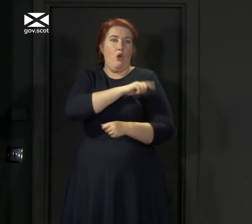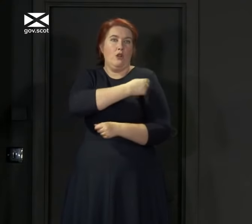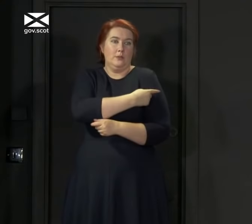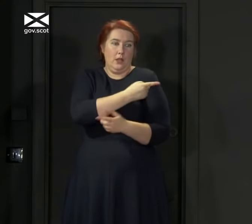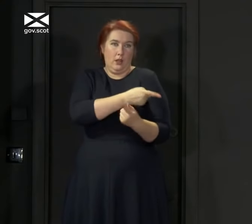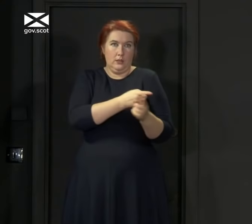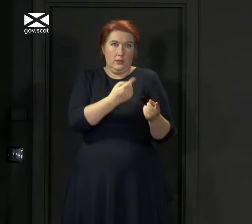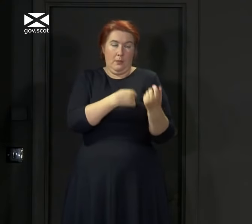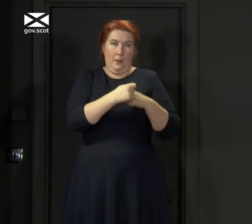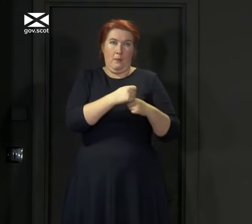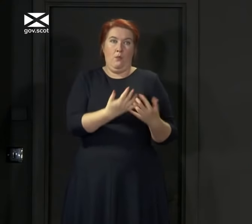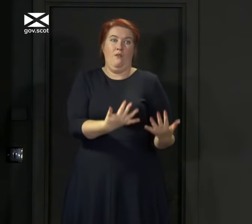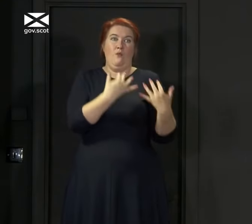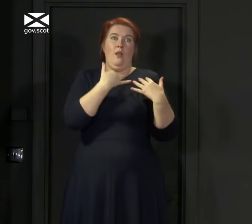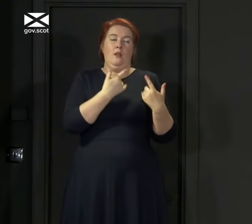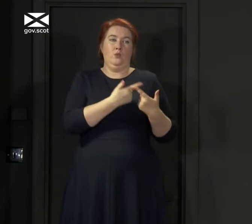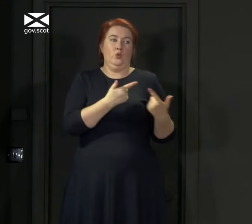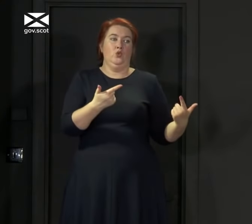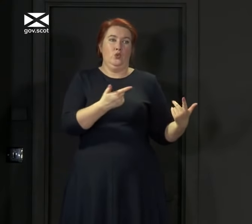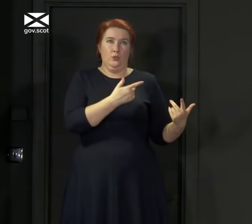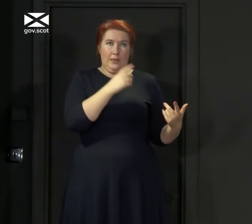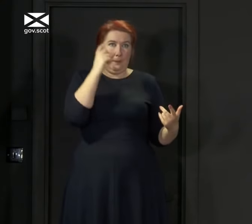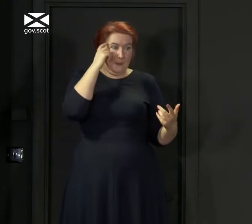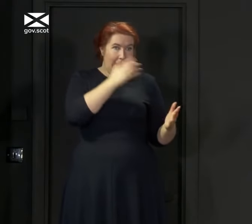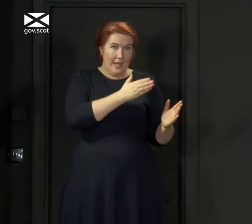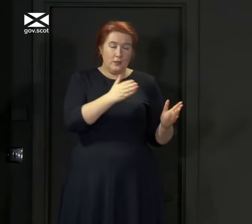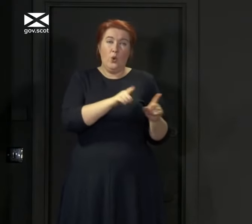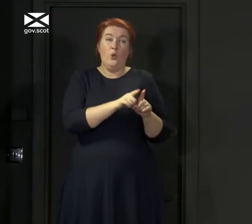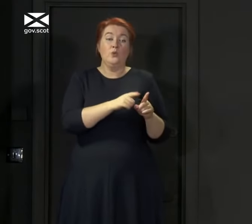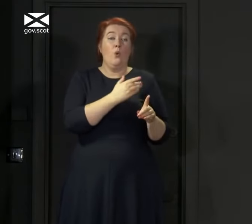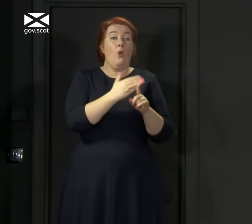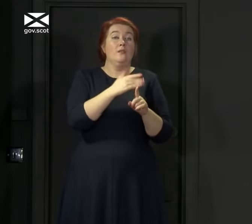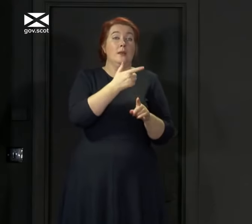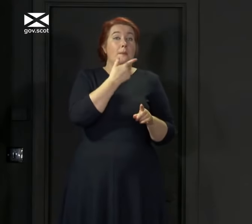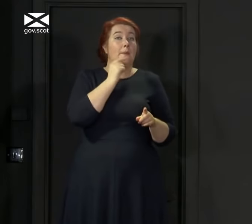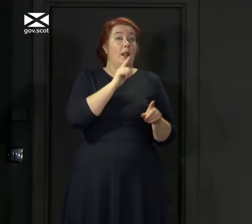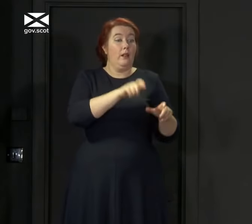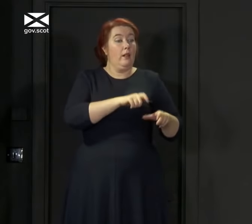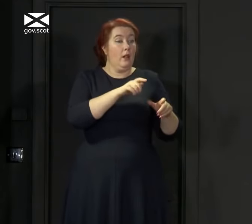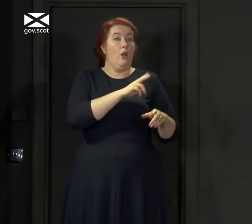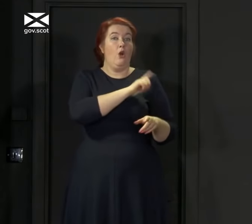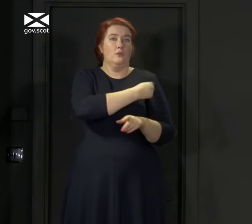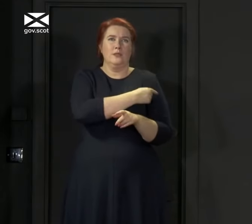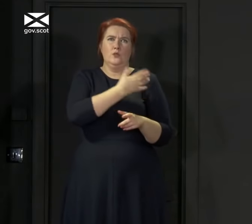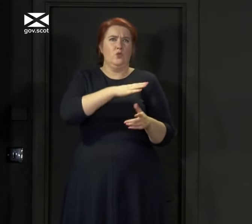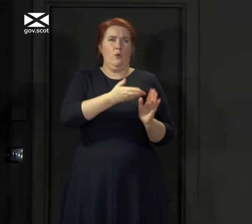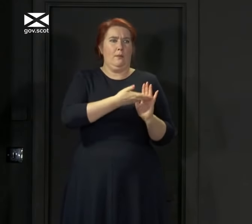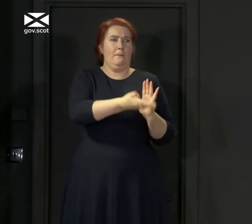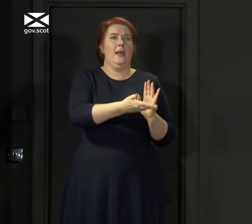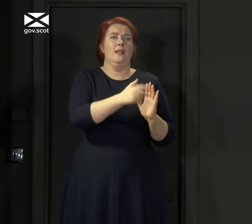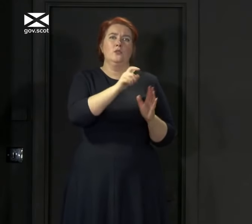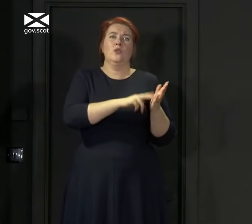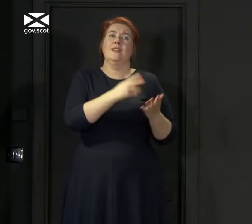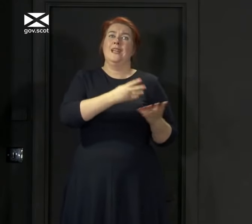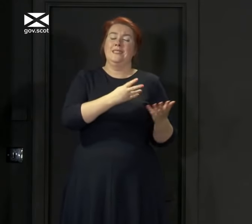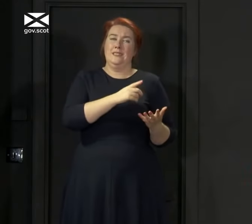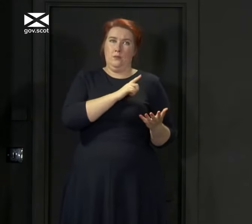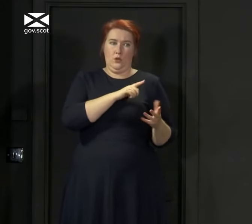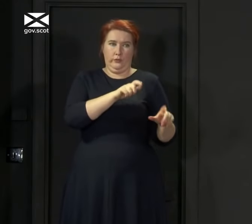in hospitals, and also not exposing older people in hospitals to COVID when they were medically fit for discharge,